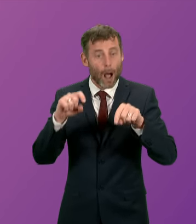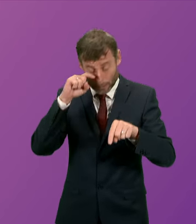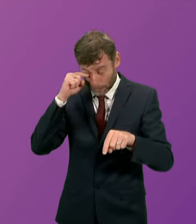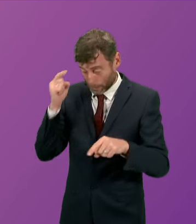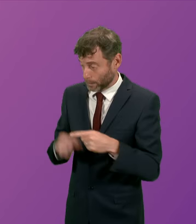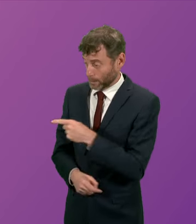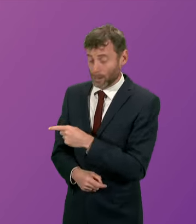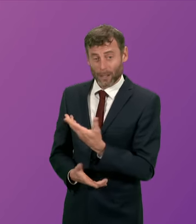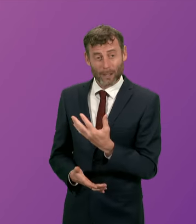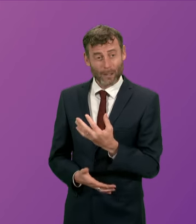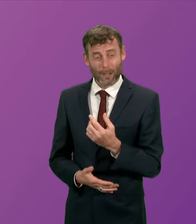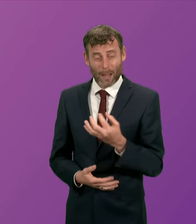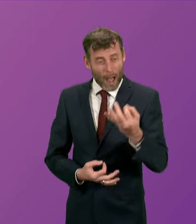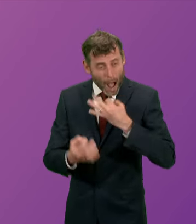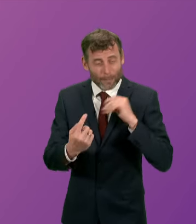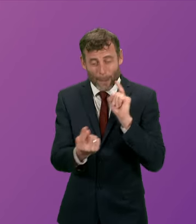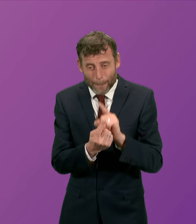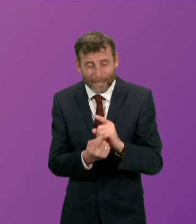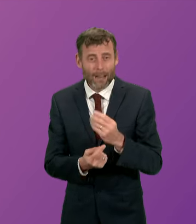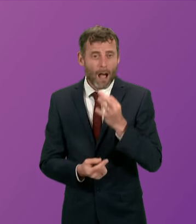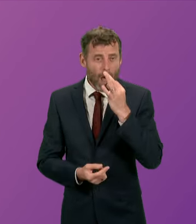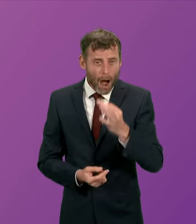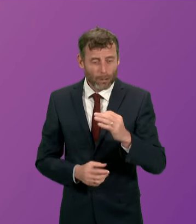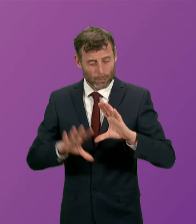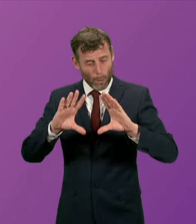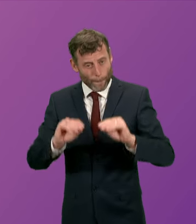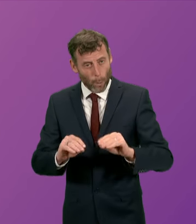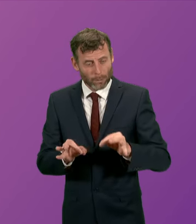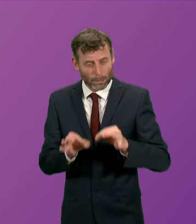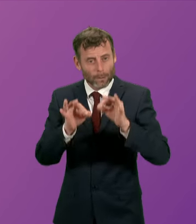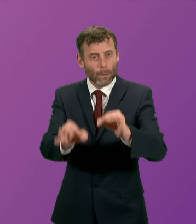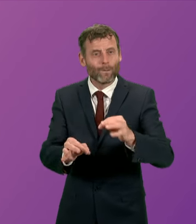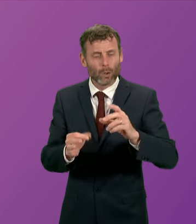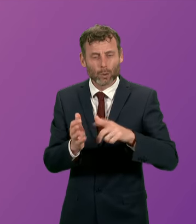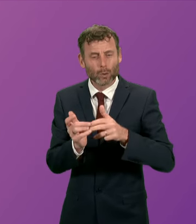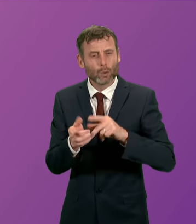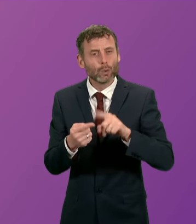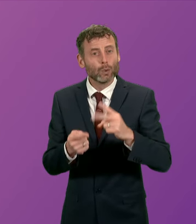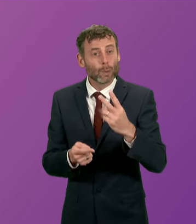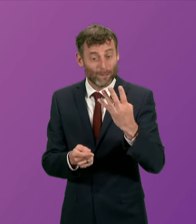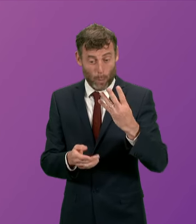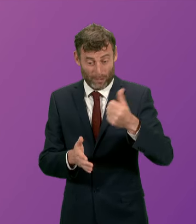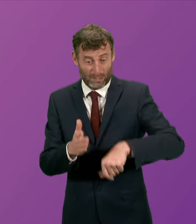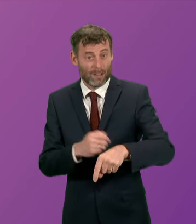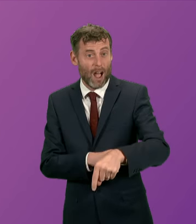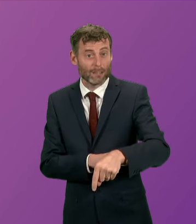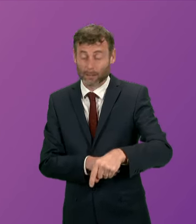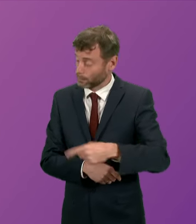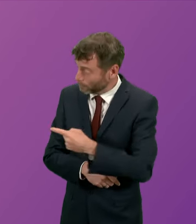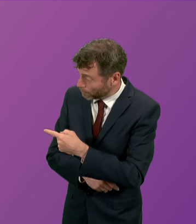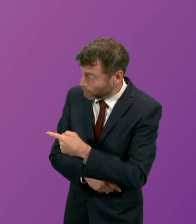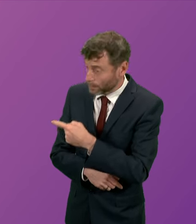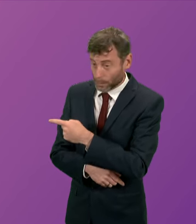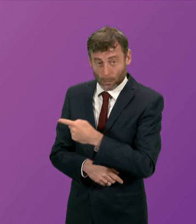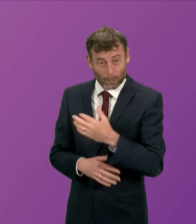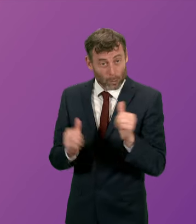written to SPT asking to meet them and urging them to pause the increases scheduled for June the 24th does the First Minister share my concerns over